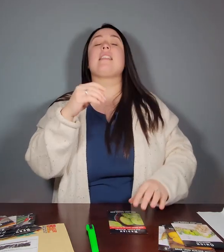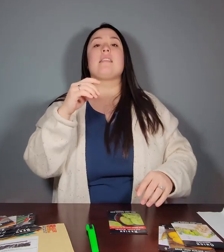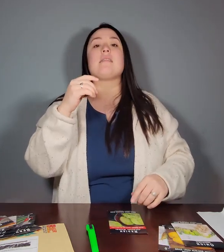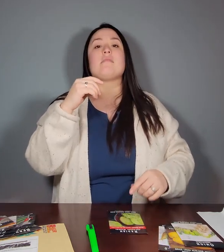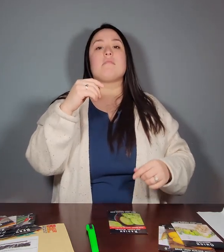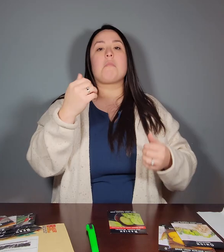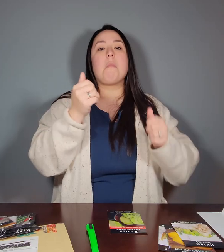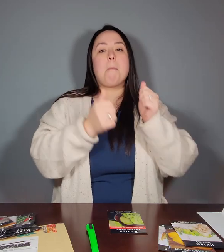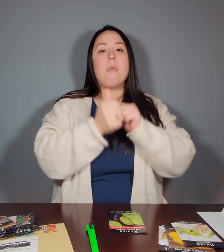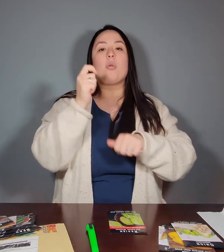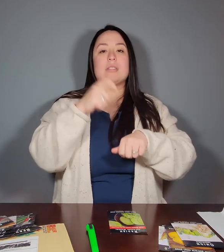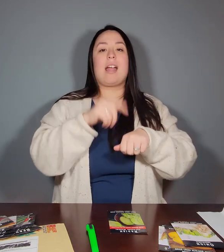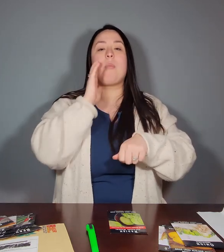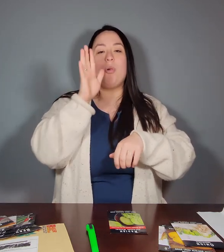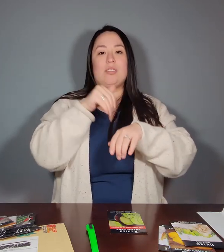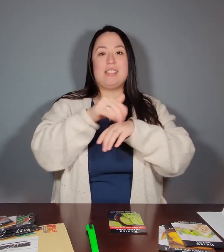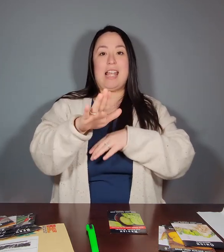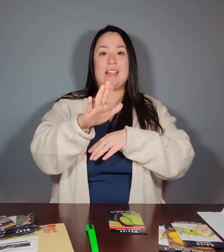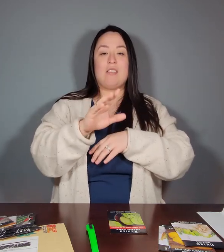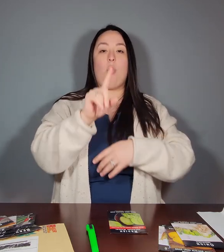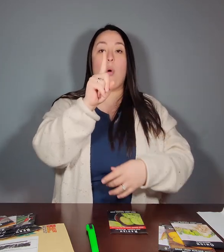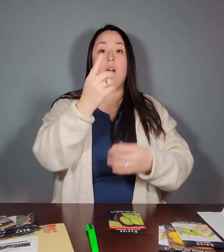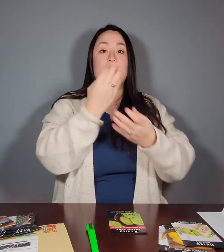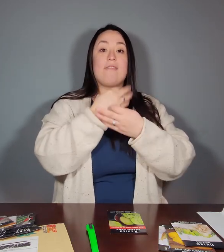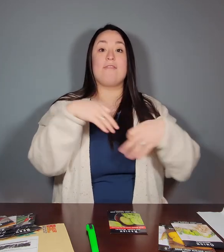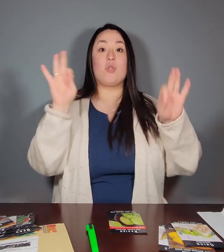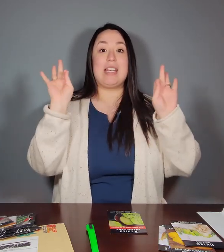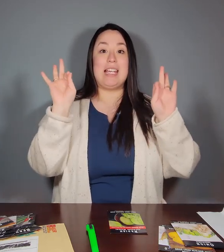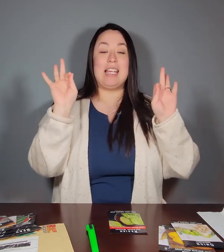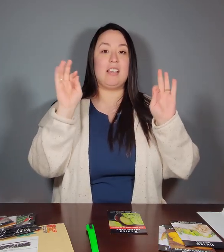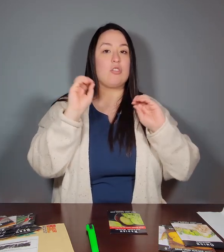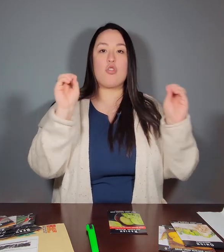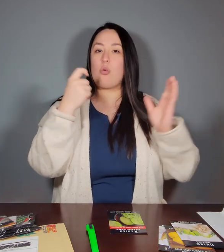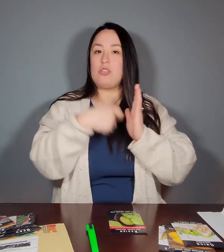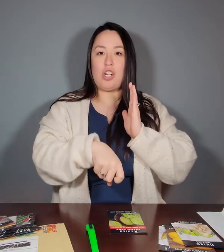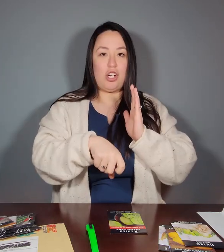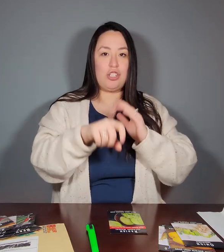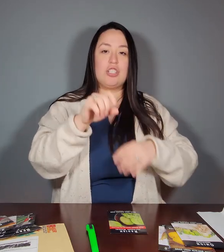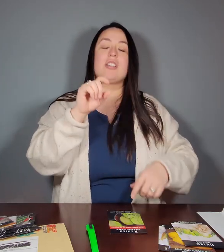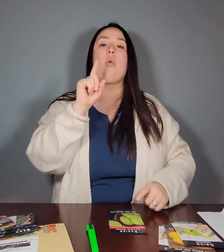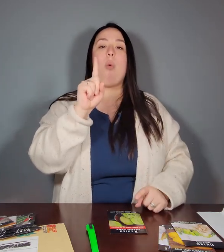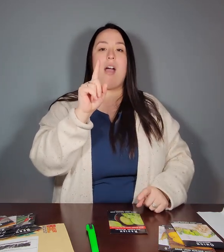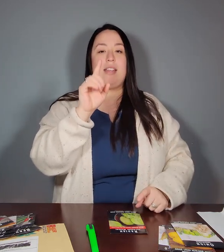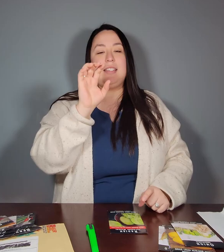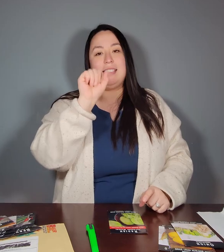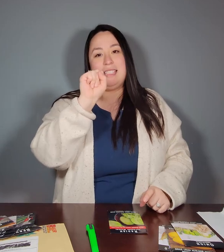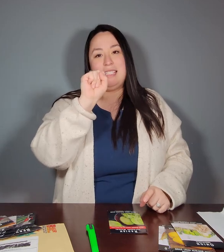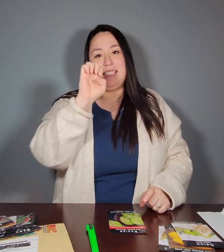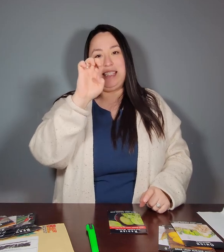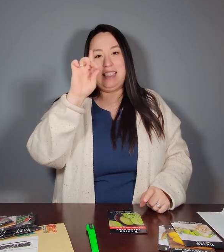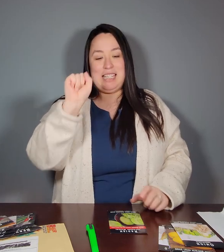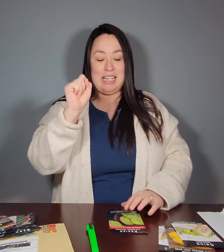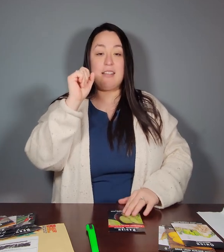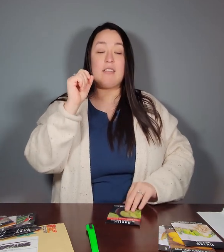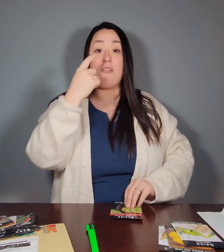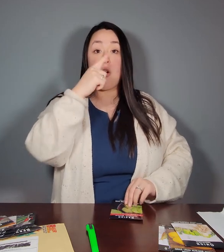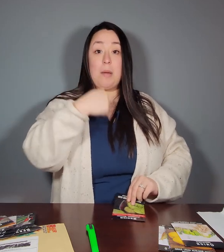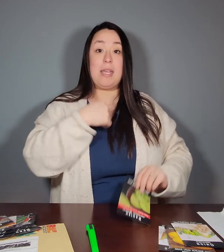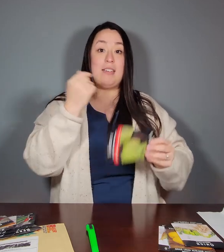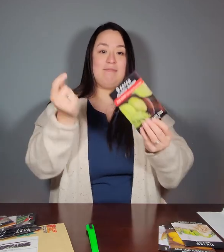they usually, well, most times, will send you one free seed packet free of charge. And so